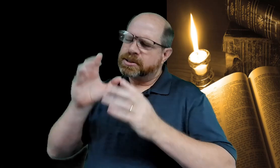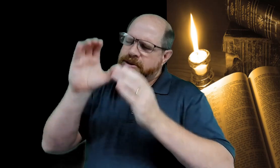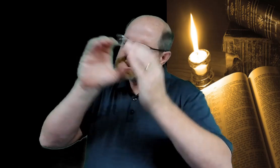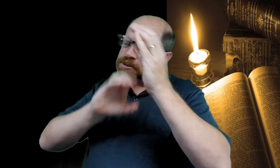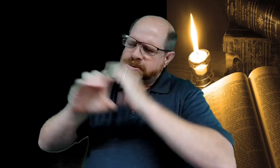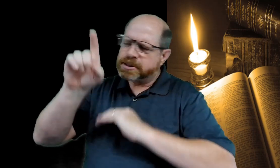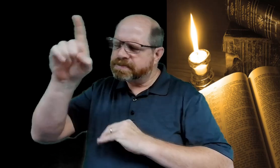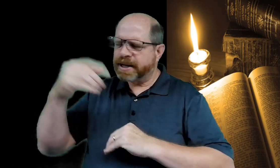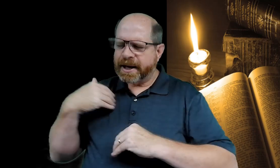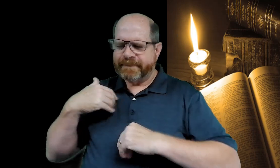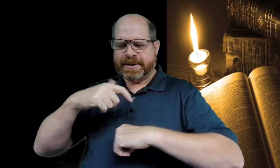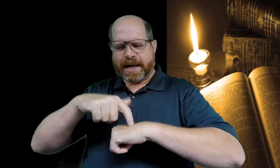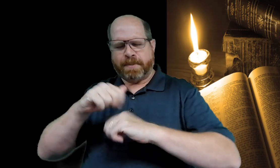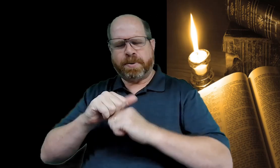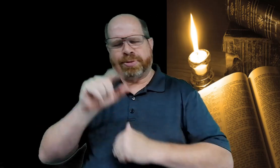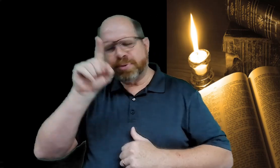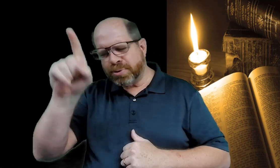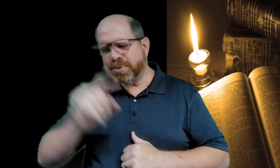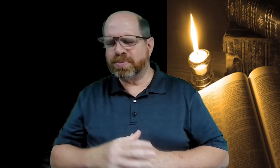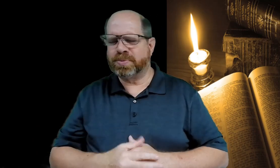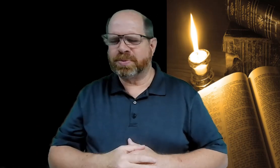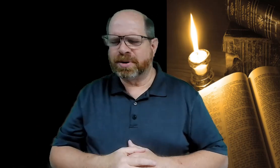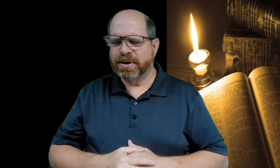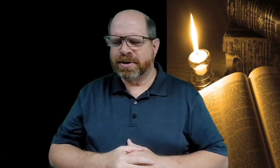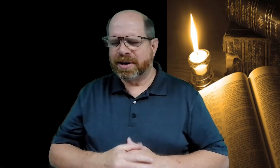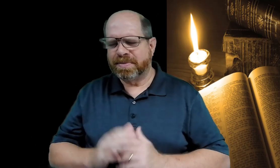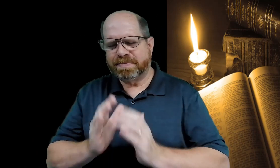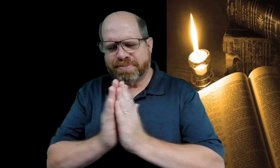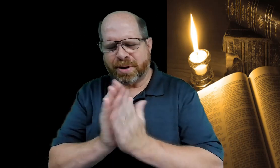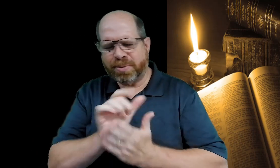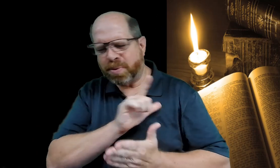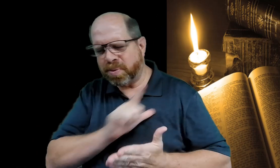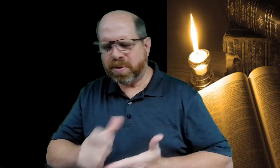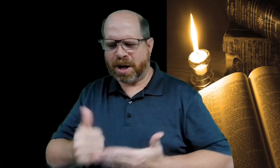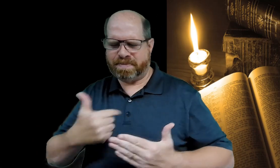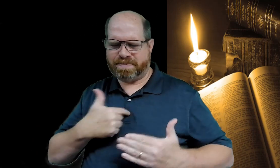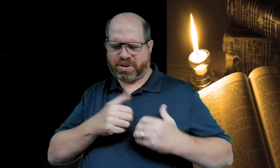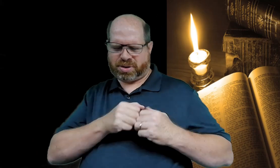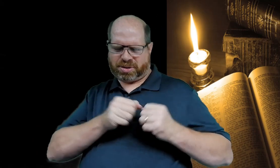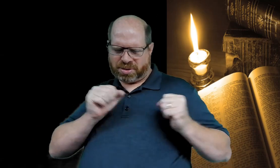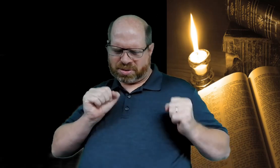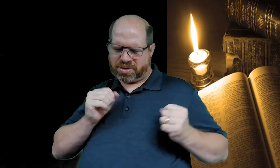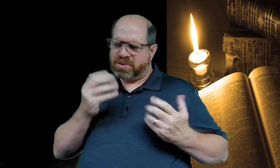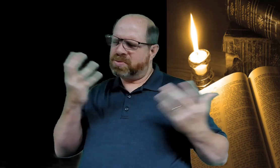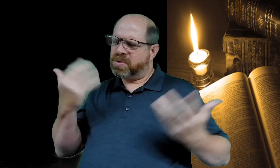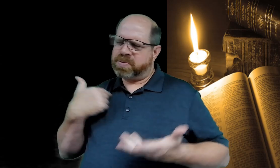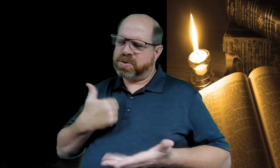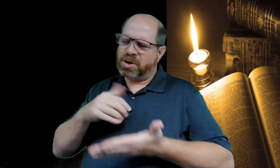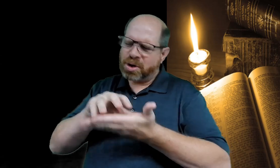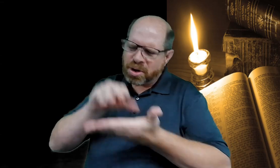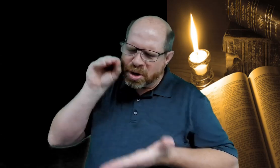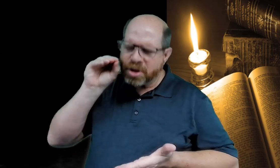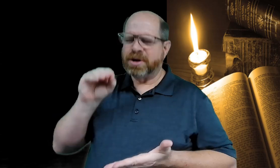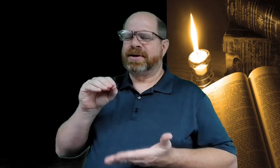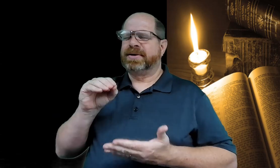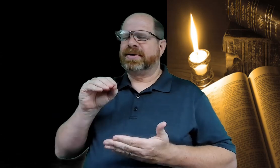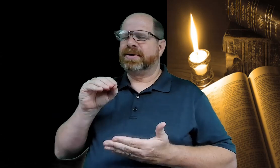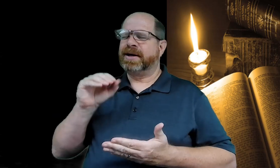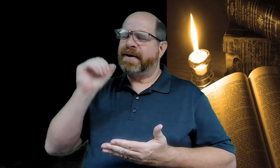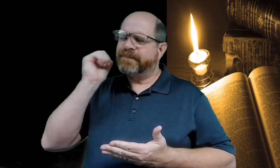you and seek you and have time with you i pray lord that our hearts would be open to